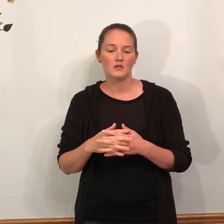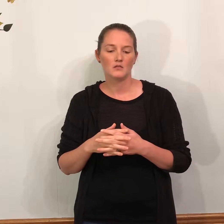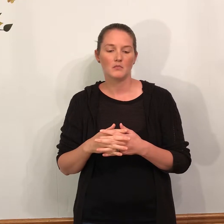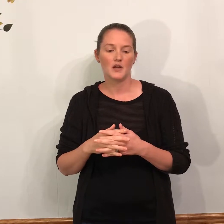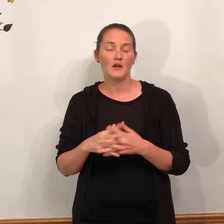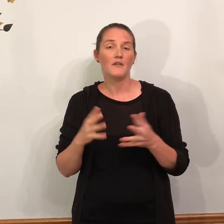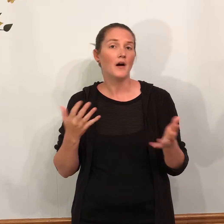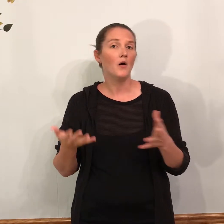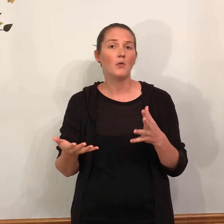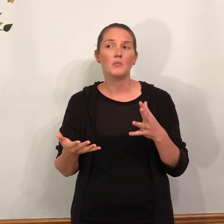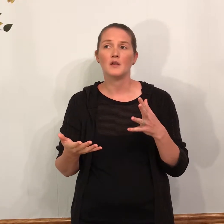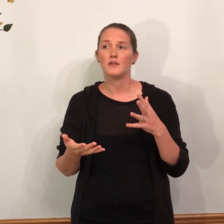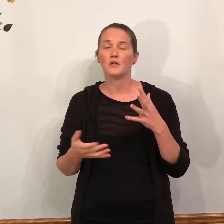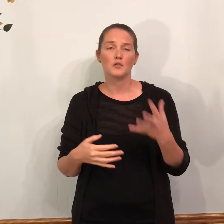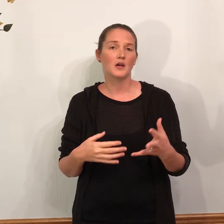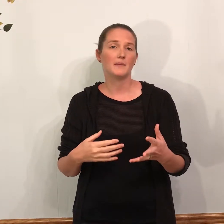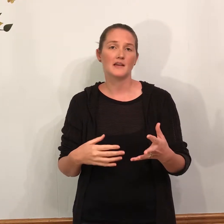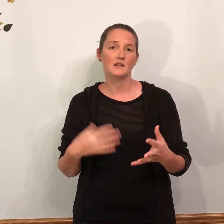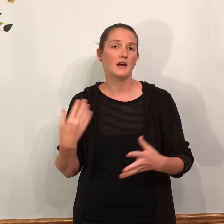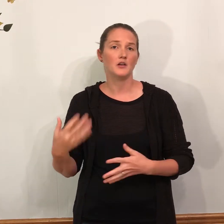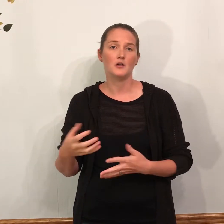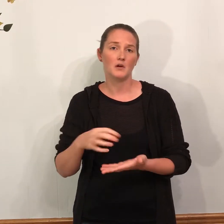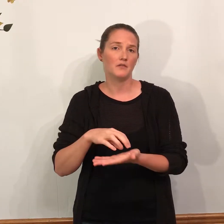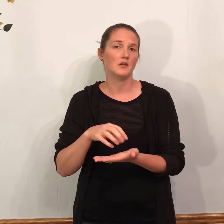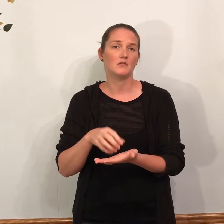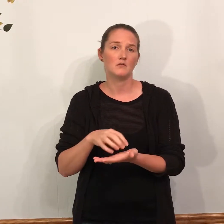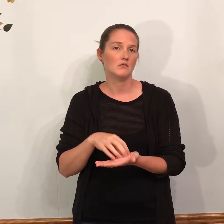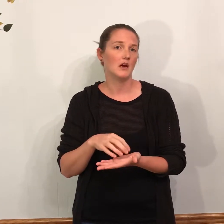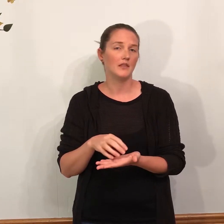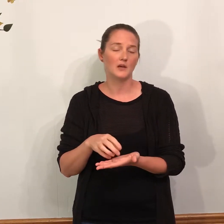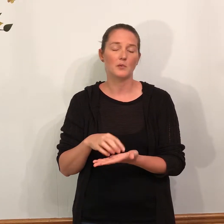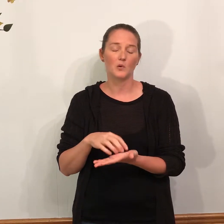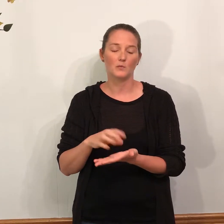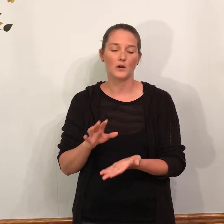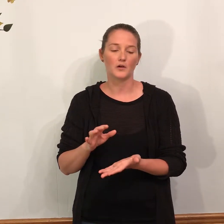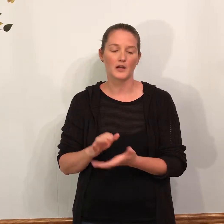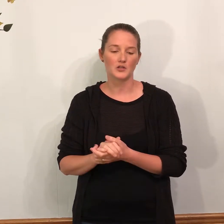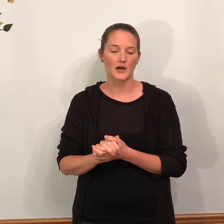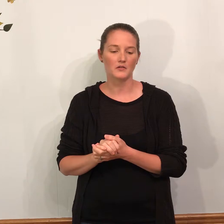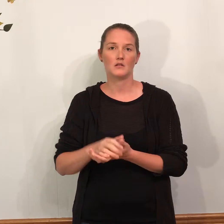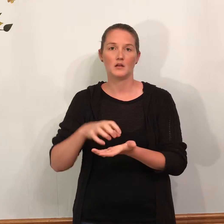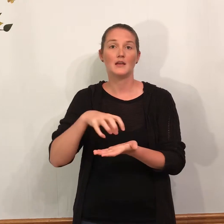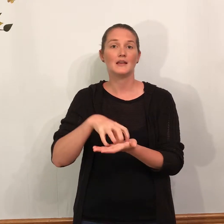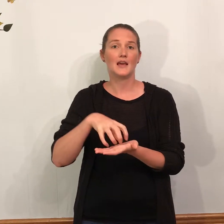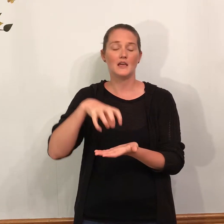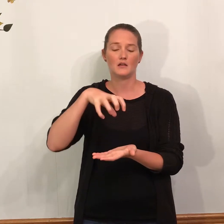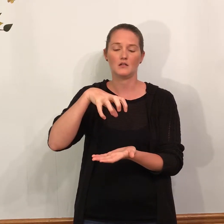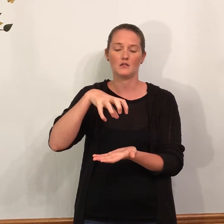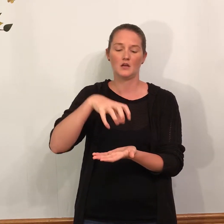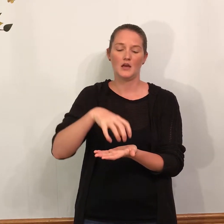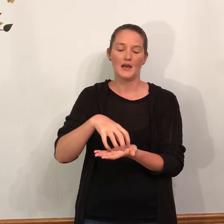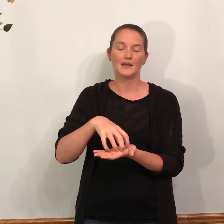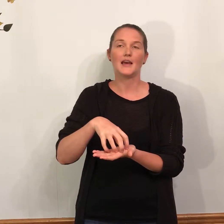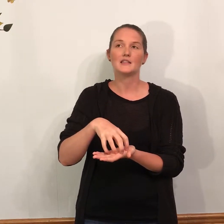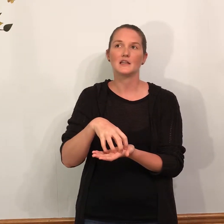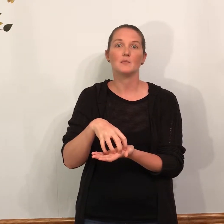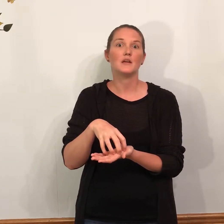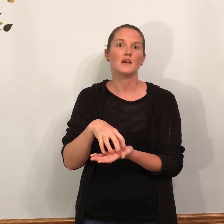But at home, if you don't do cupcakes a lot and you do muffin, I think it'll probably work okay at your house. Cake. And cake's like a big